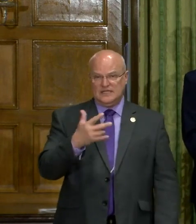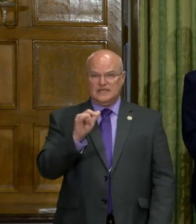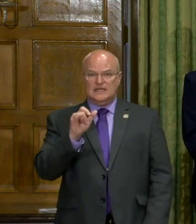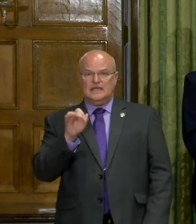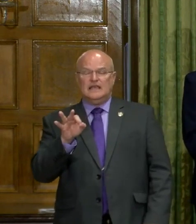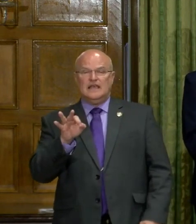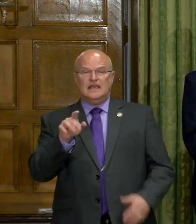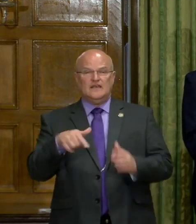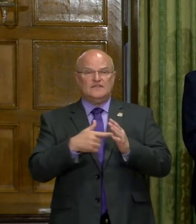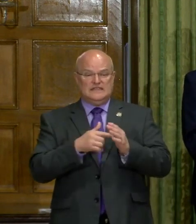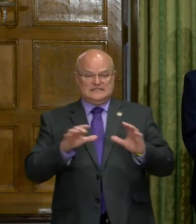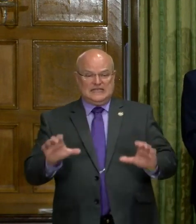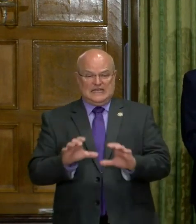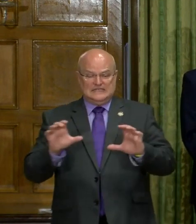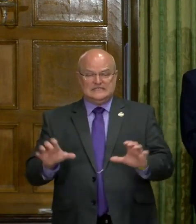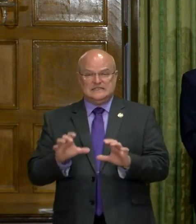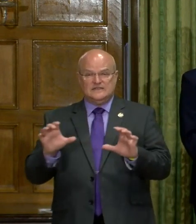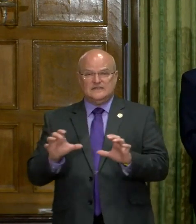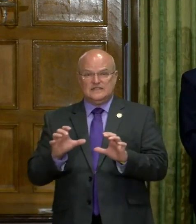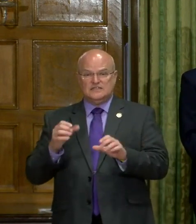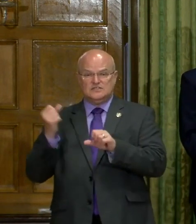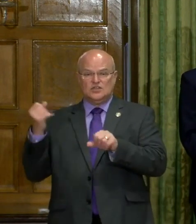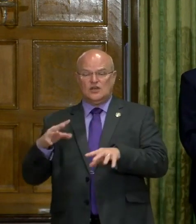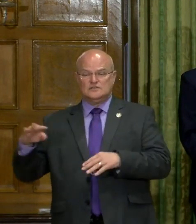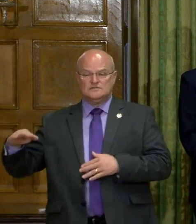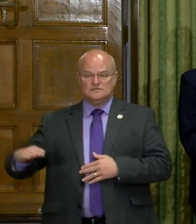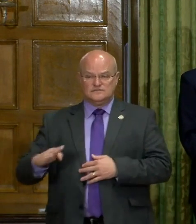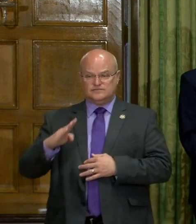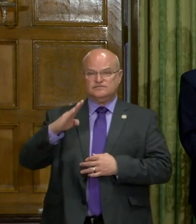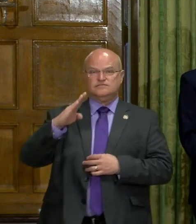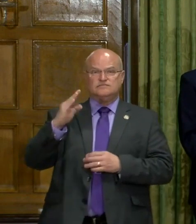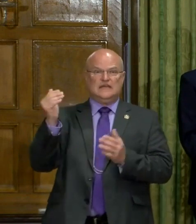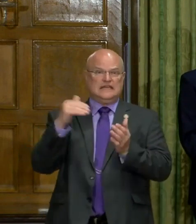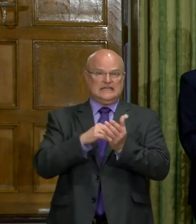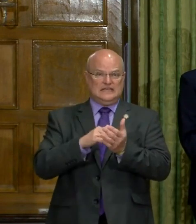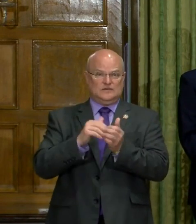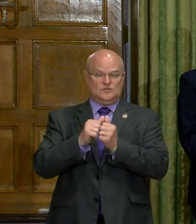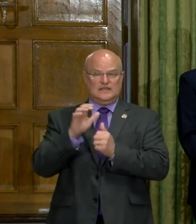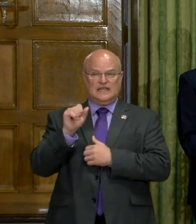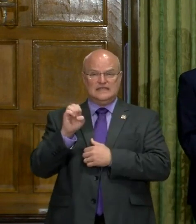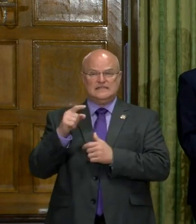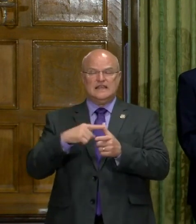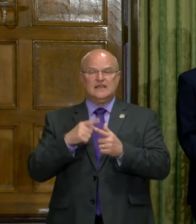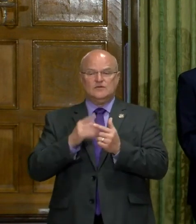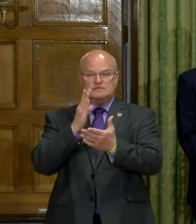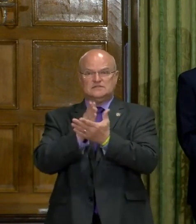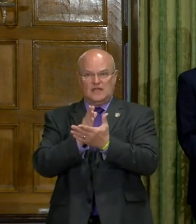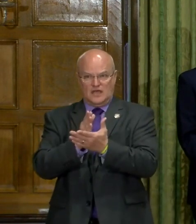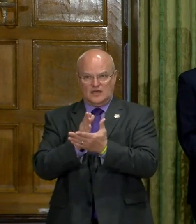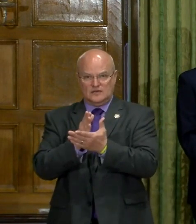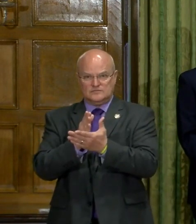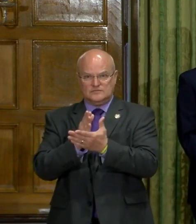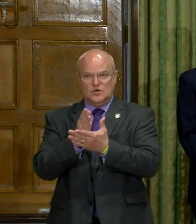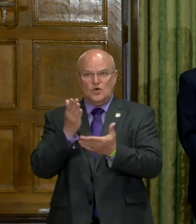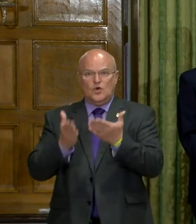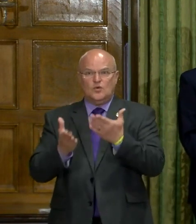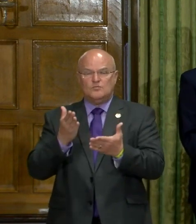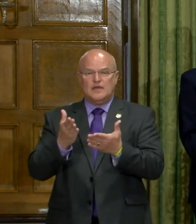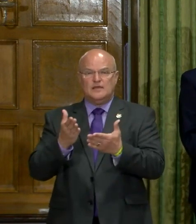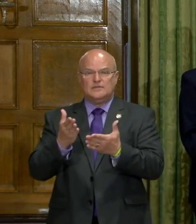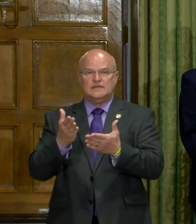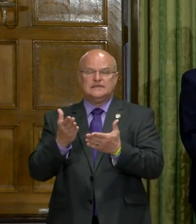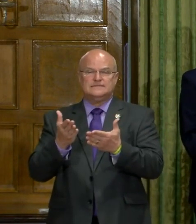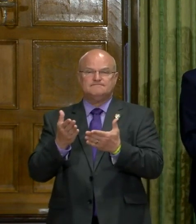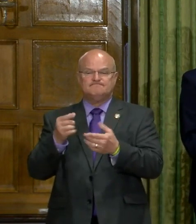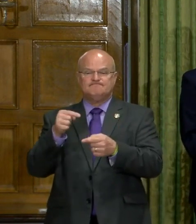if, uh, these activities, though, cause an increase in cases, then we need to pause or maybe even, uh,